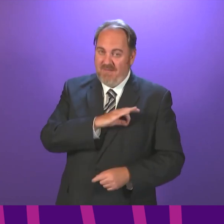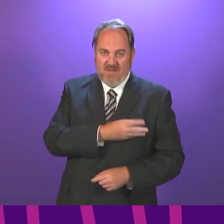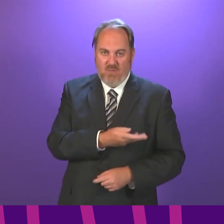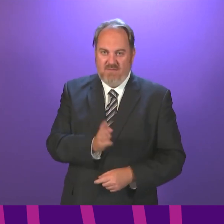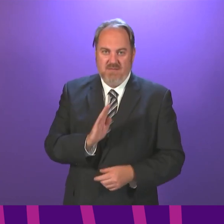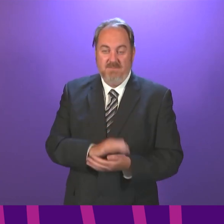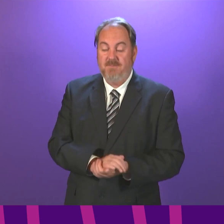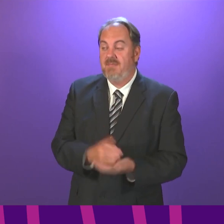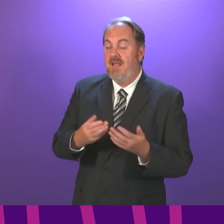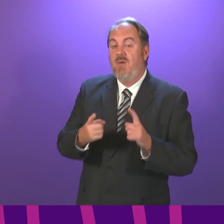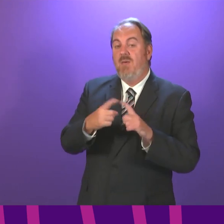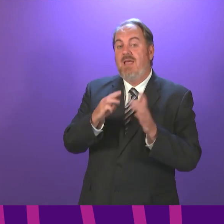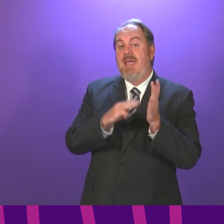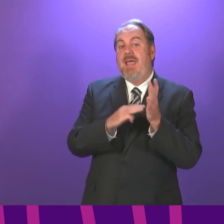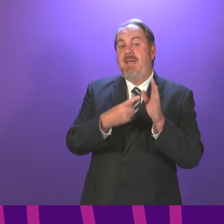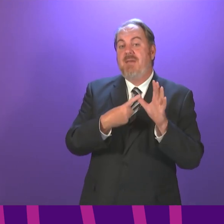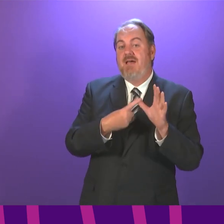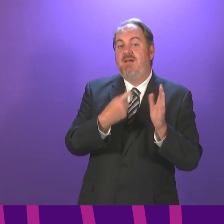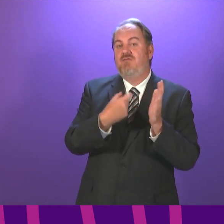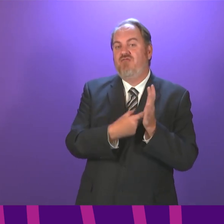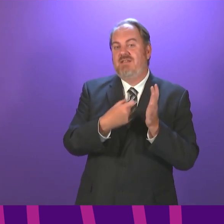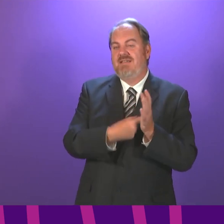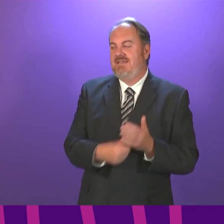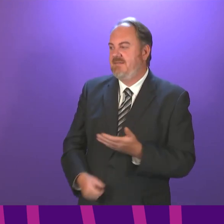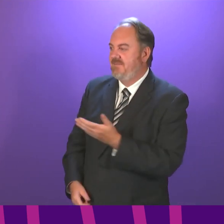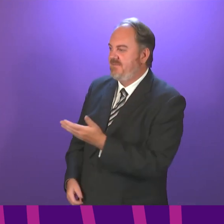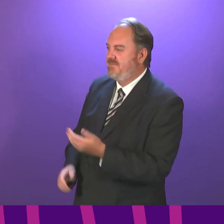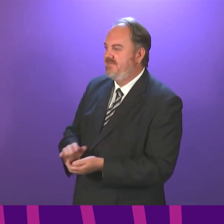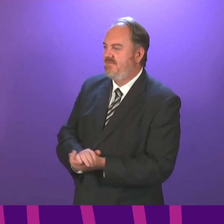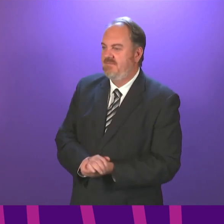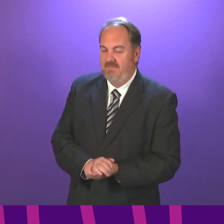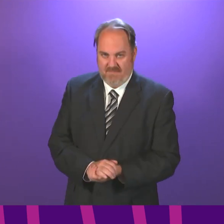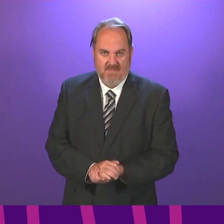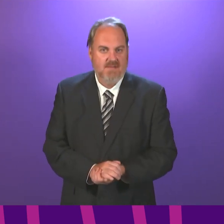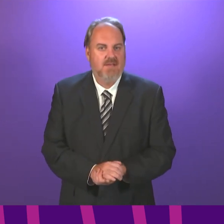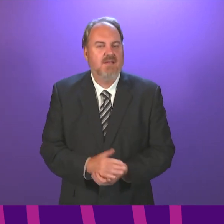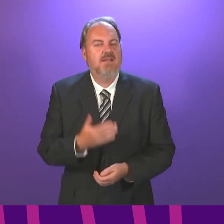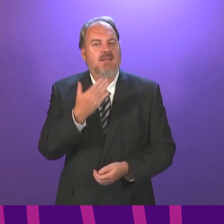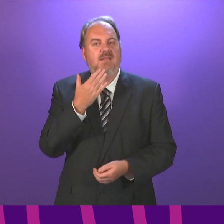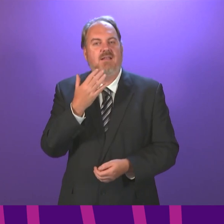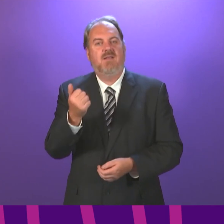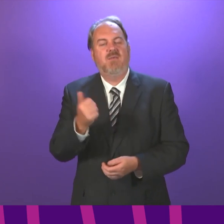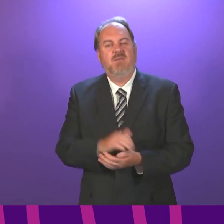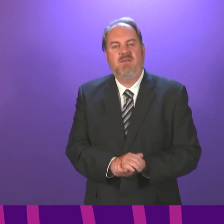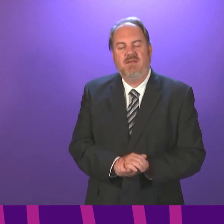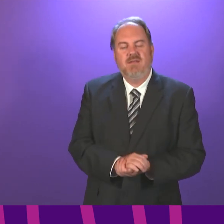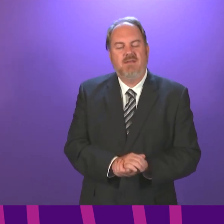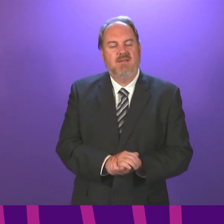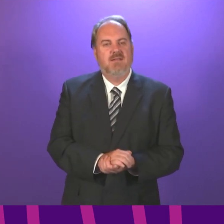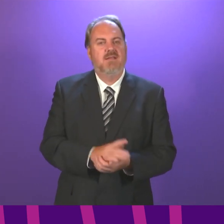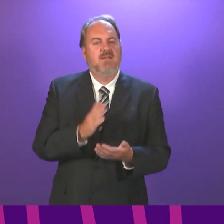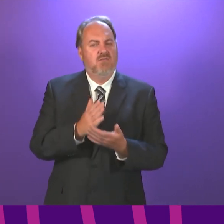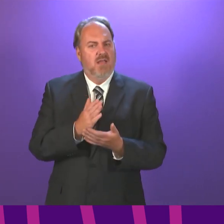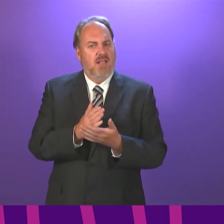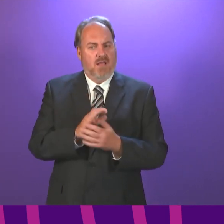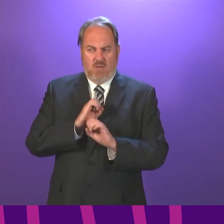Emma Roddick, to be followed by Bob Dorris. Dorris, Thank you, President of the I appreciate the information that has